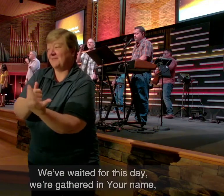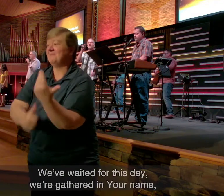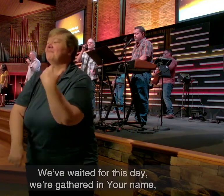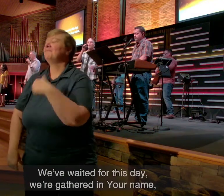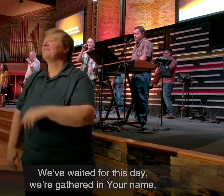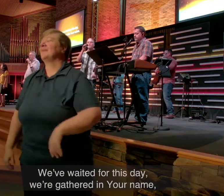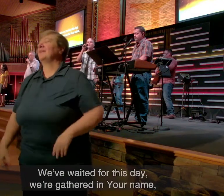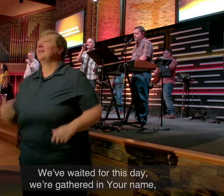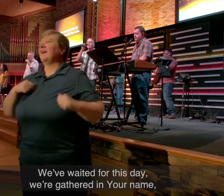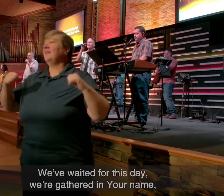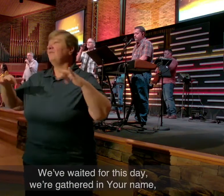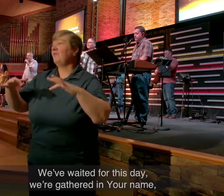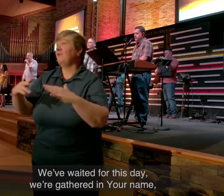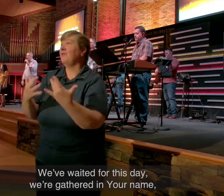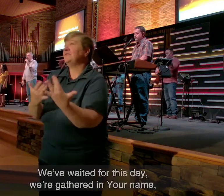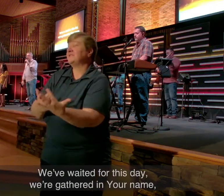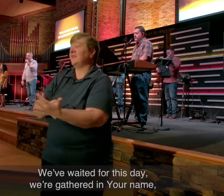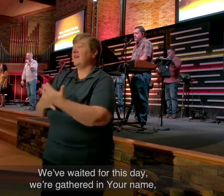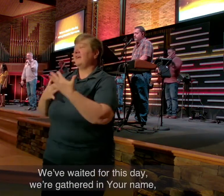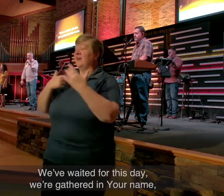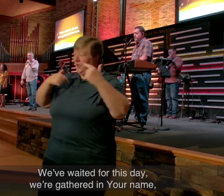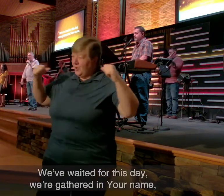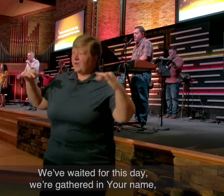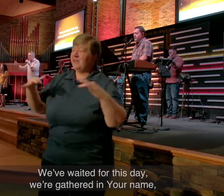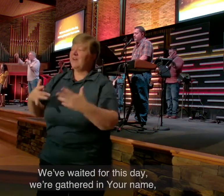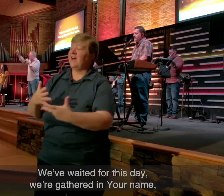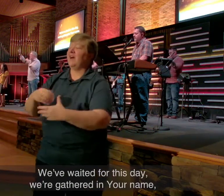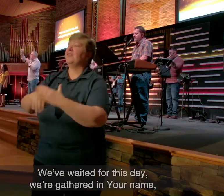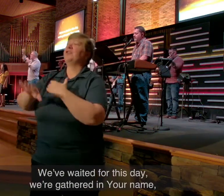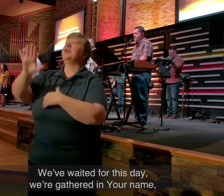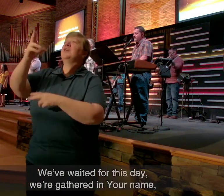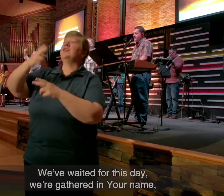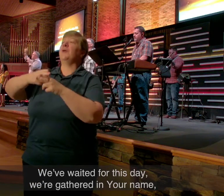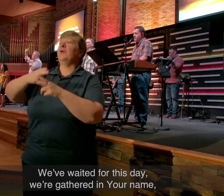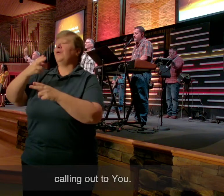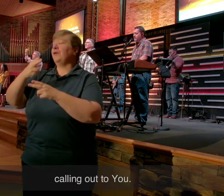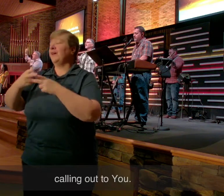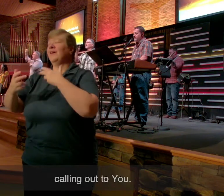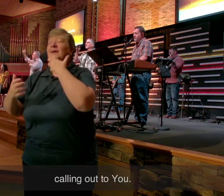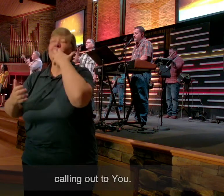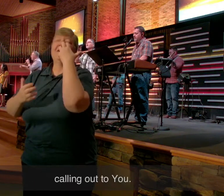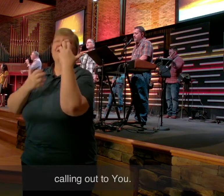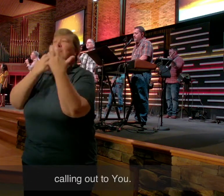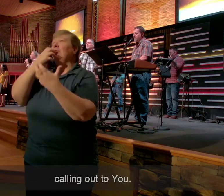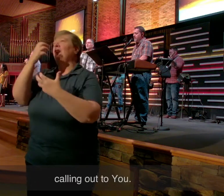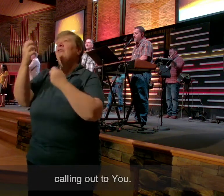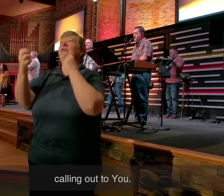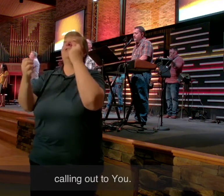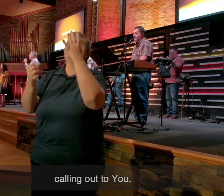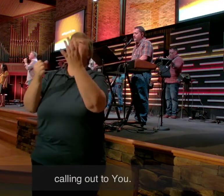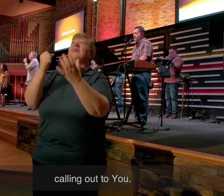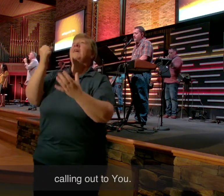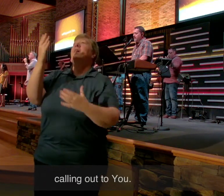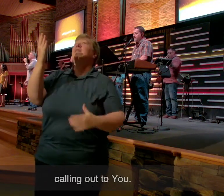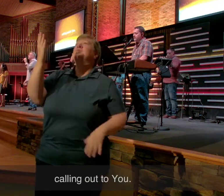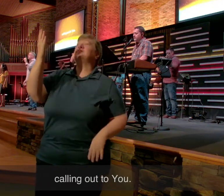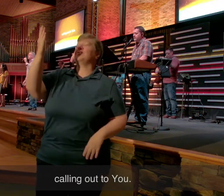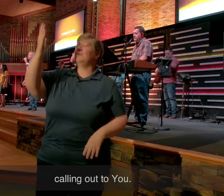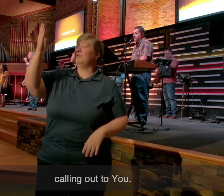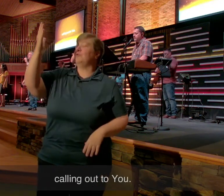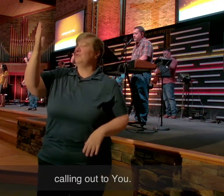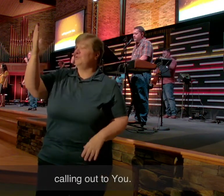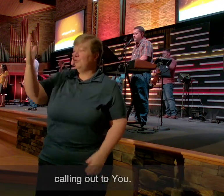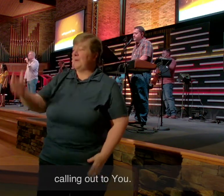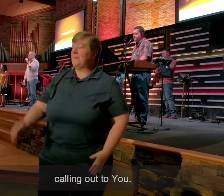We've waited for this day. We've gathered in your name. Calling out to